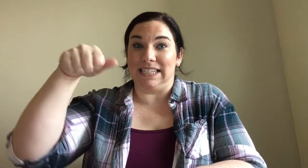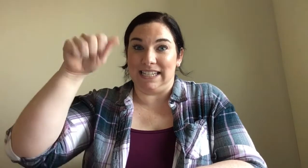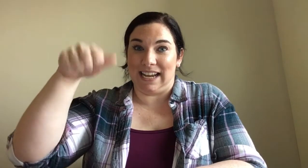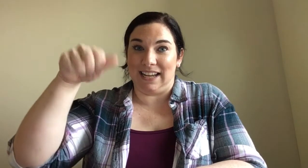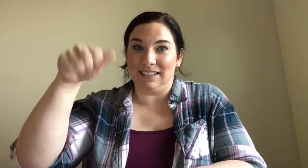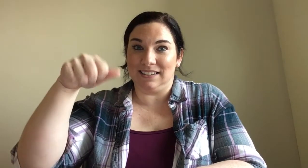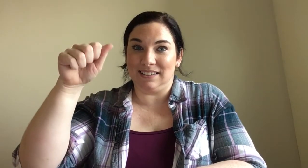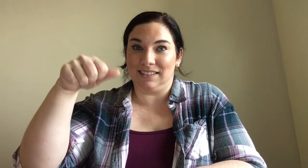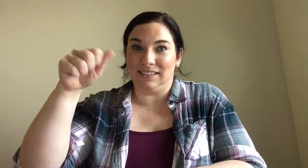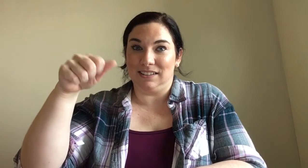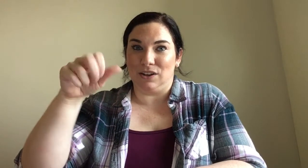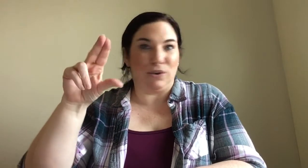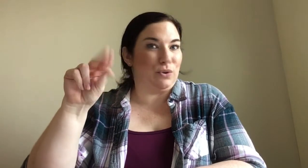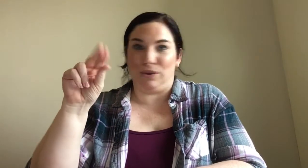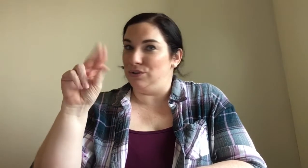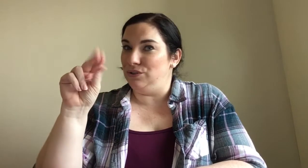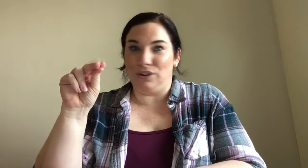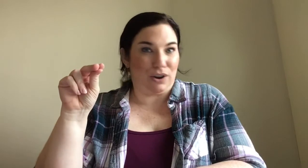Yes. Or no.